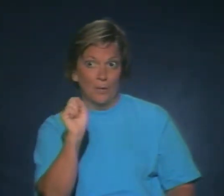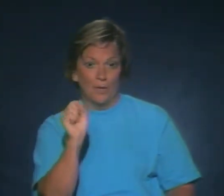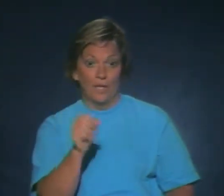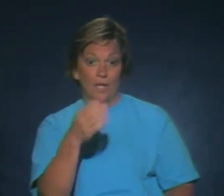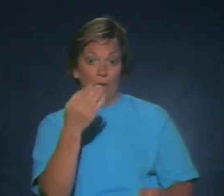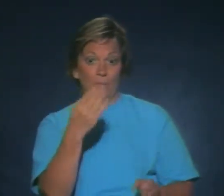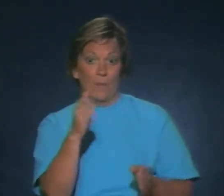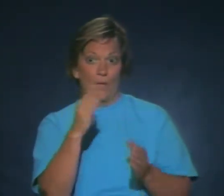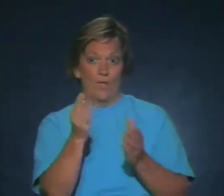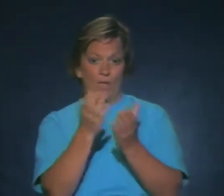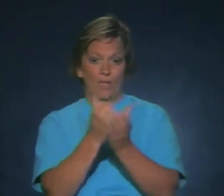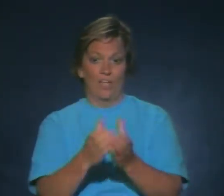blue dish and blue food?